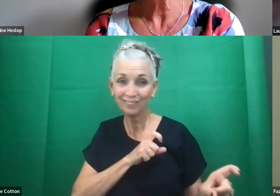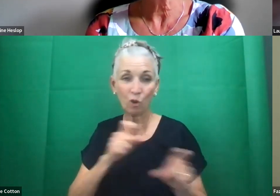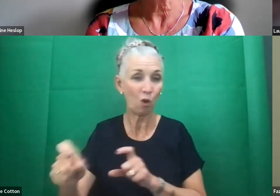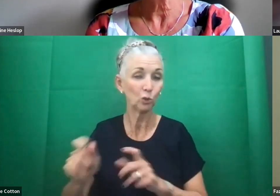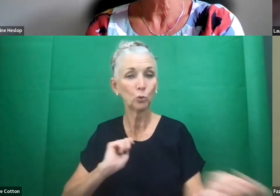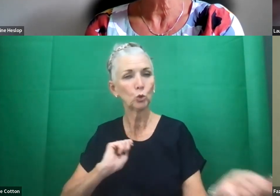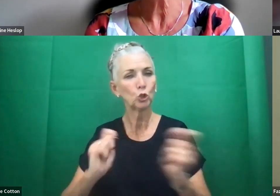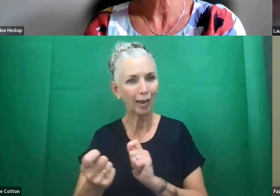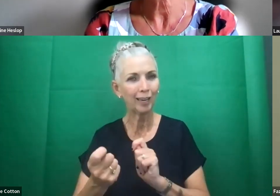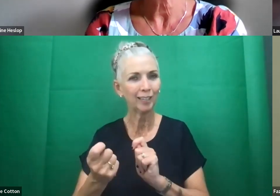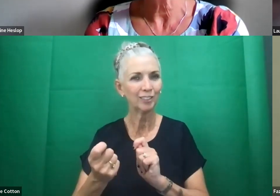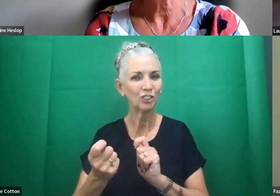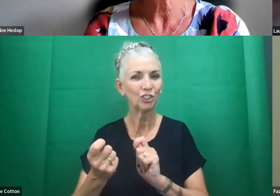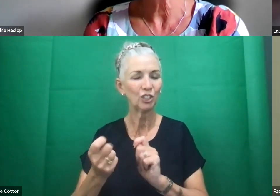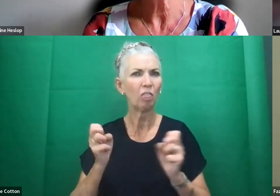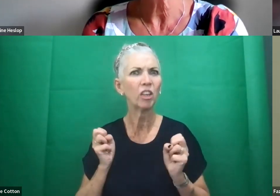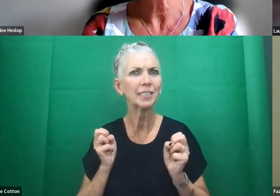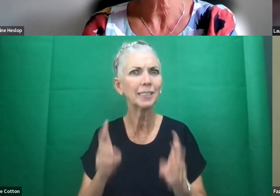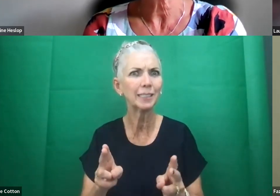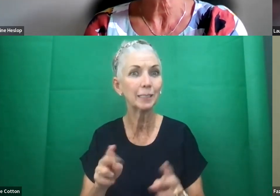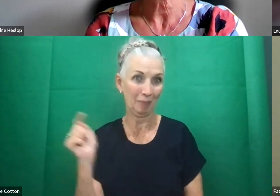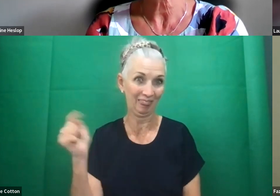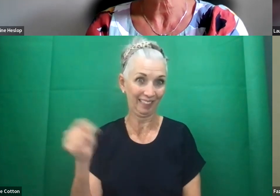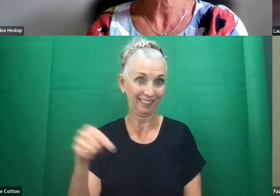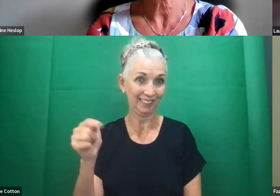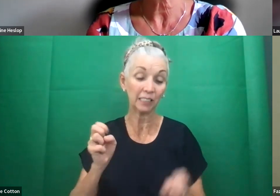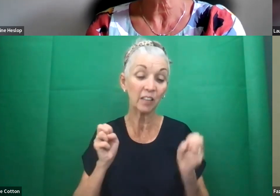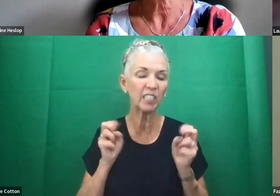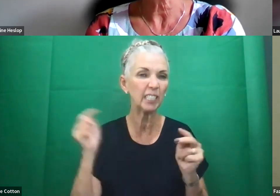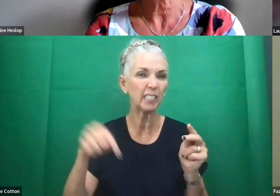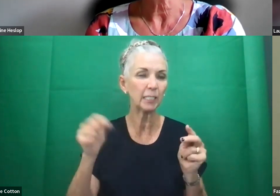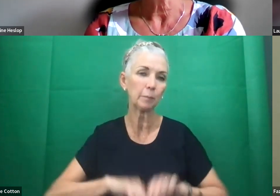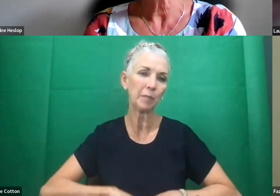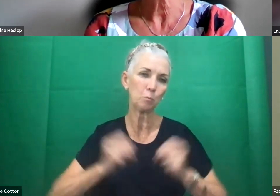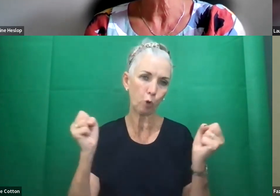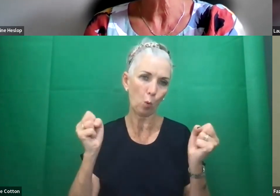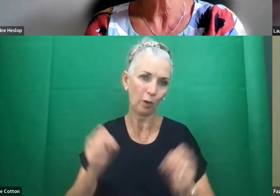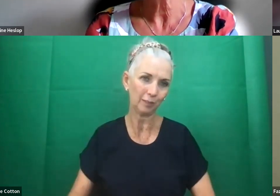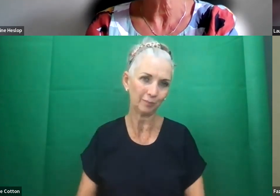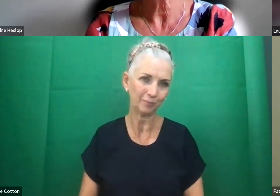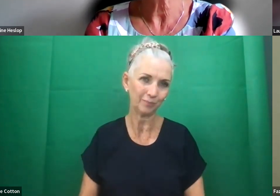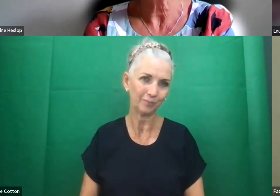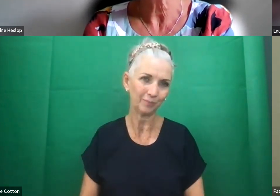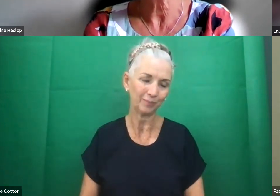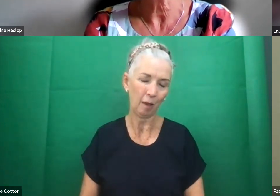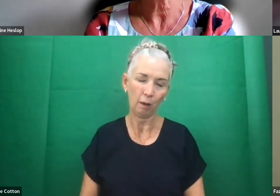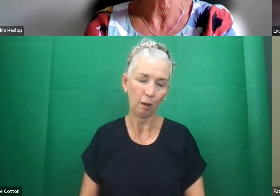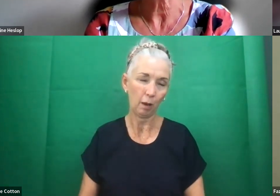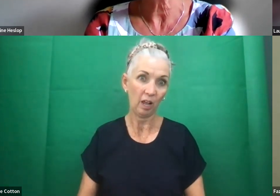that system, really. And it's the system that's broken here. It's those systemic changes that